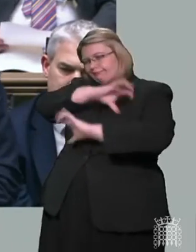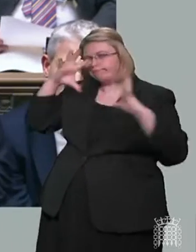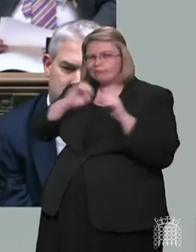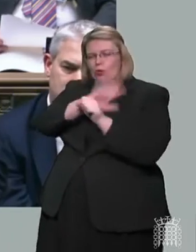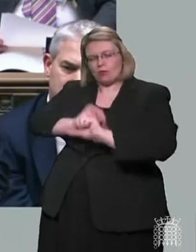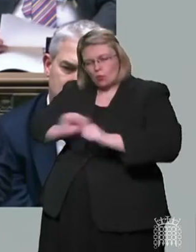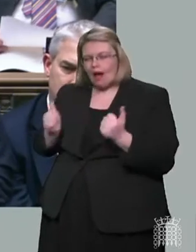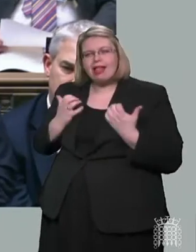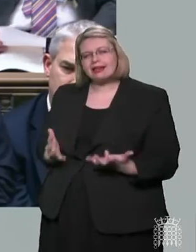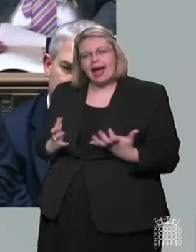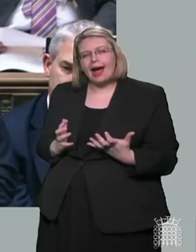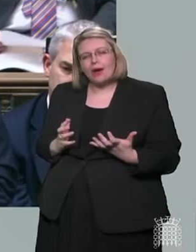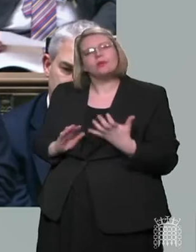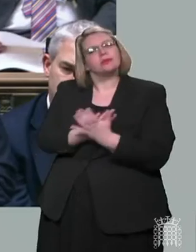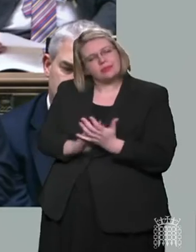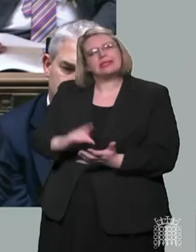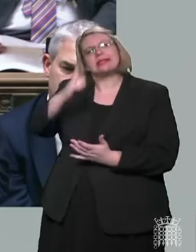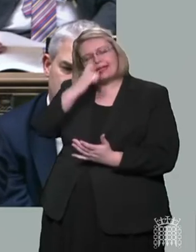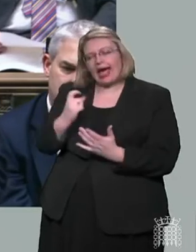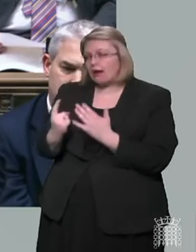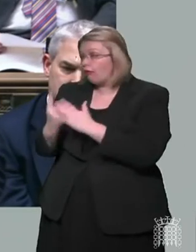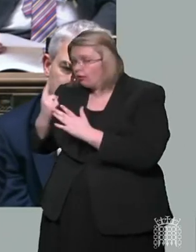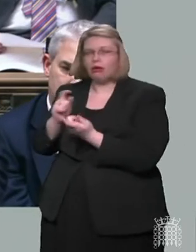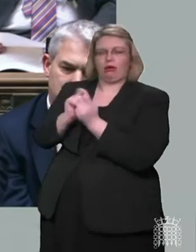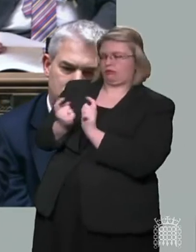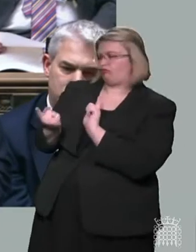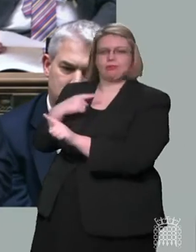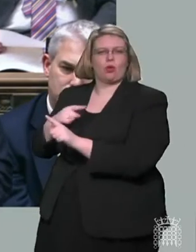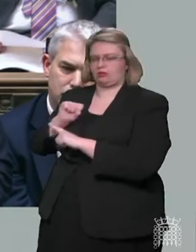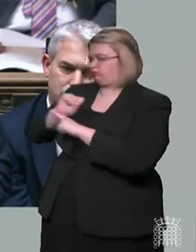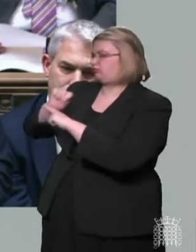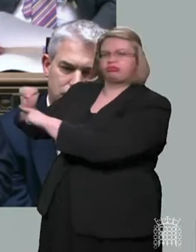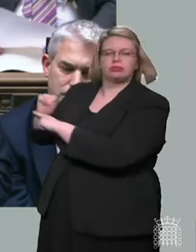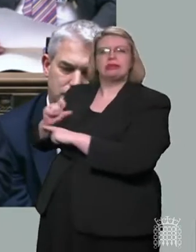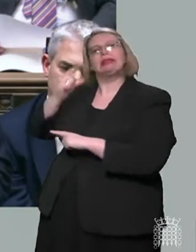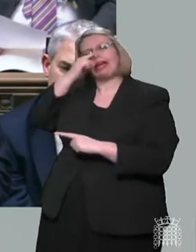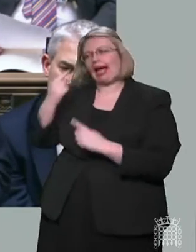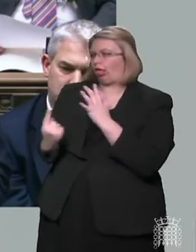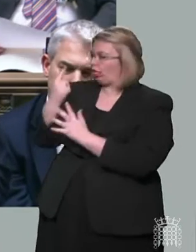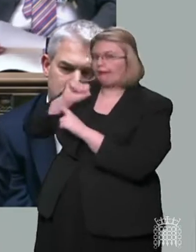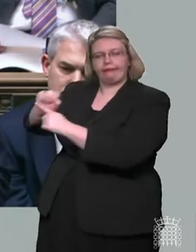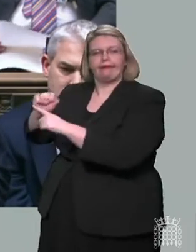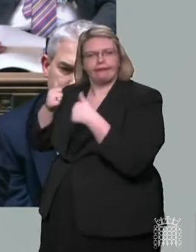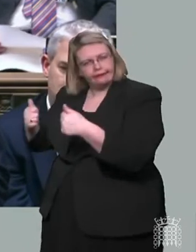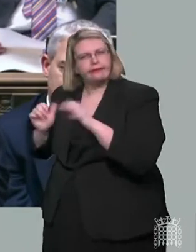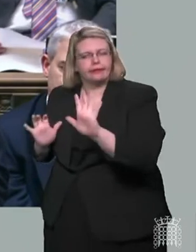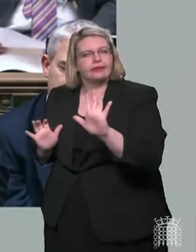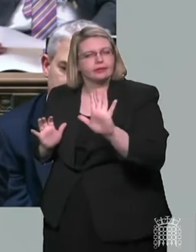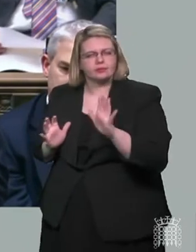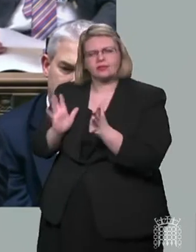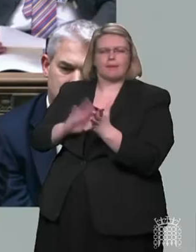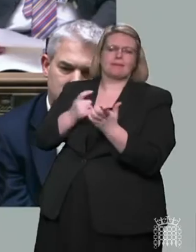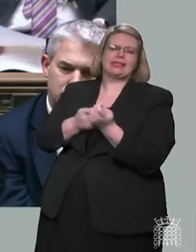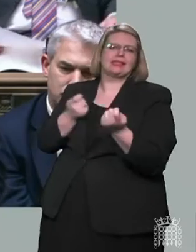And we have the capabilities to respond rapidly to any resurgence or new variant. And, Mr Speaker, it is time